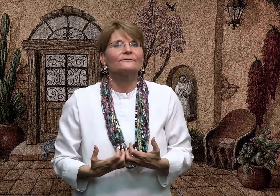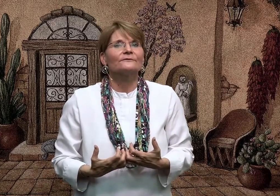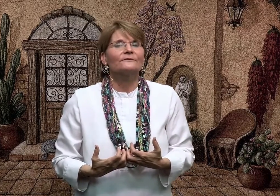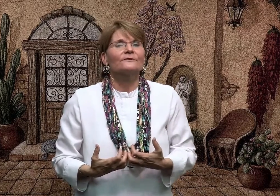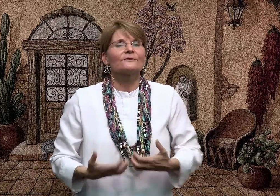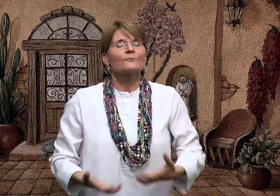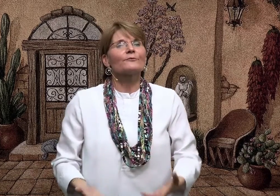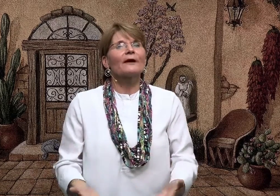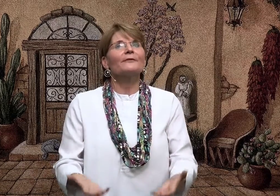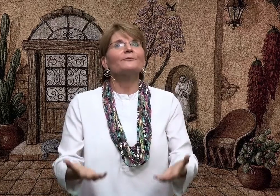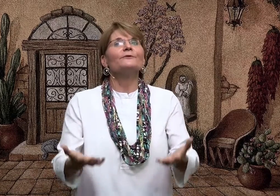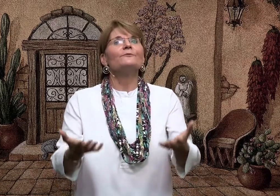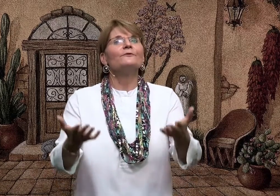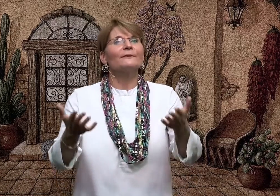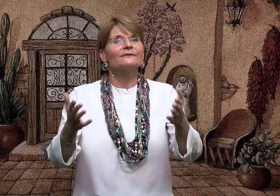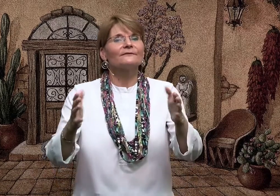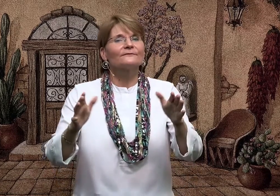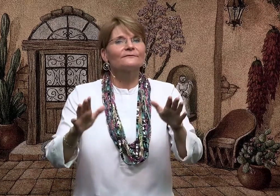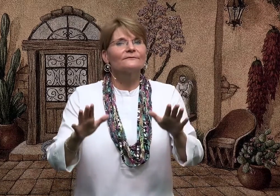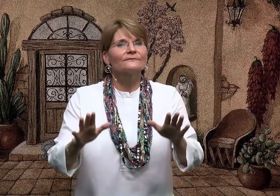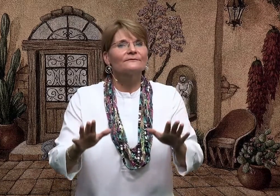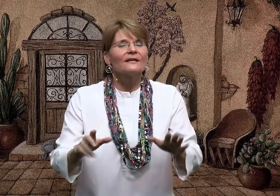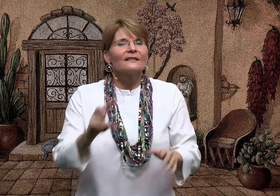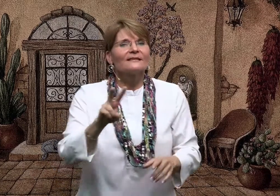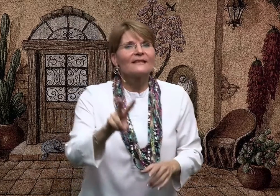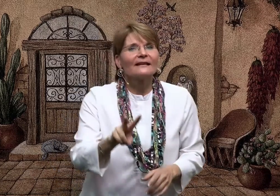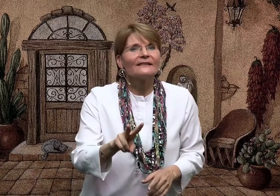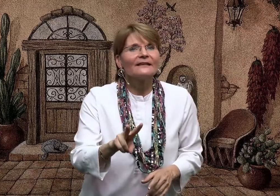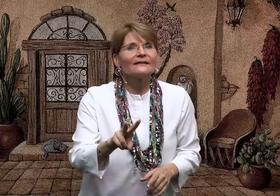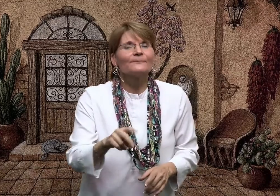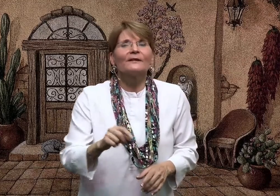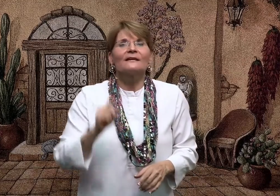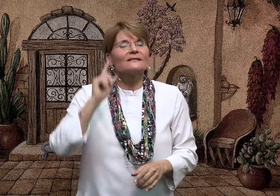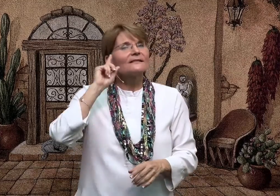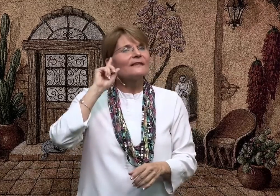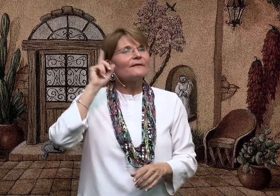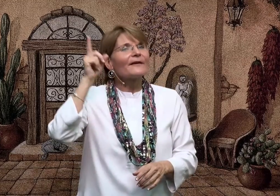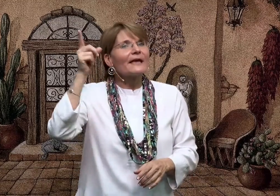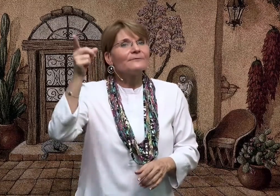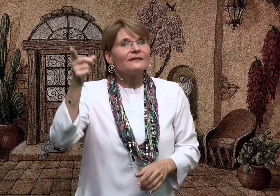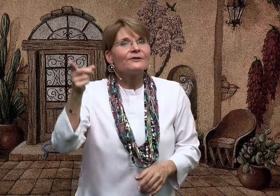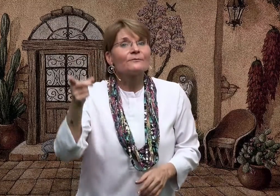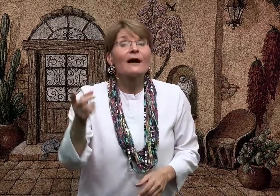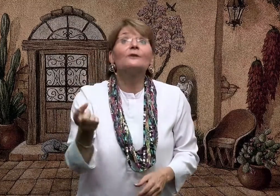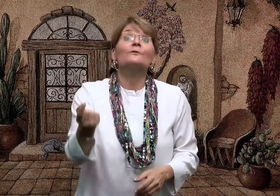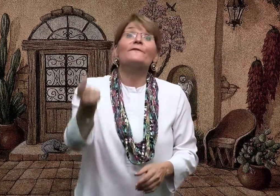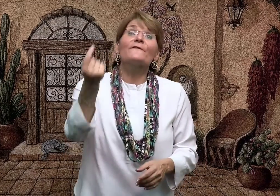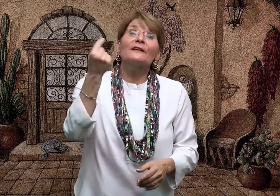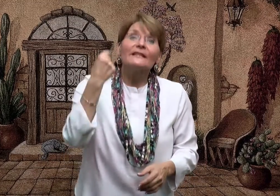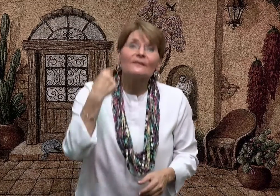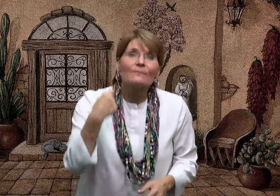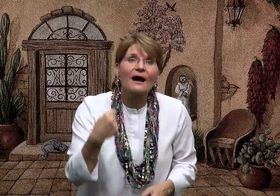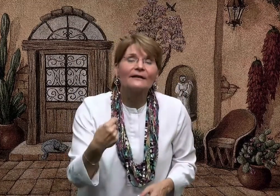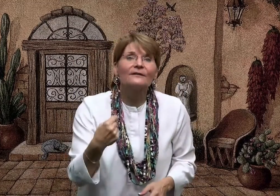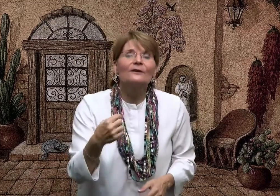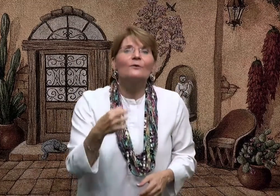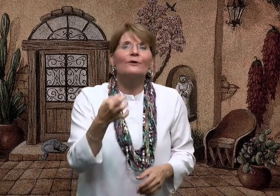So breath with movement. The second thing is instead of emptying your mind, we're filling the mind with a